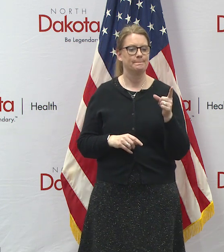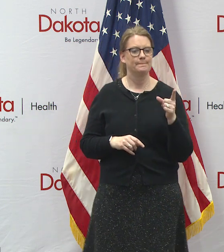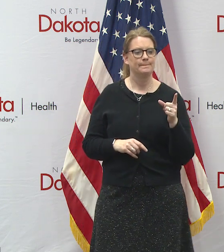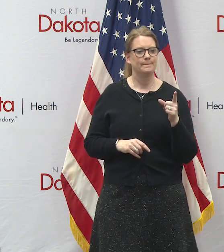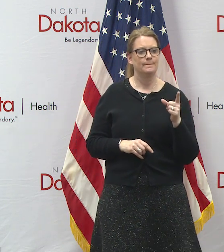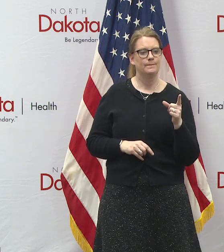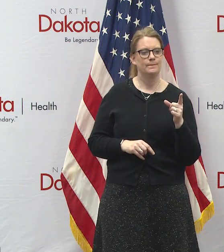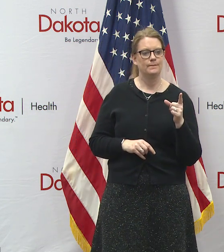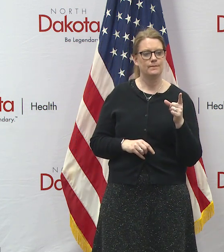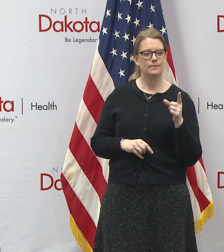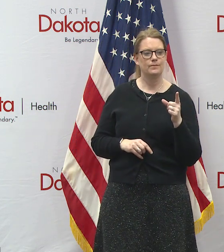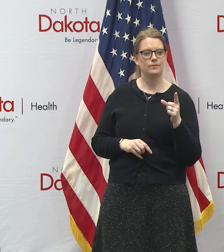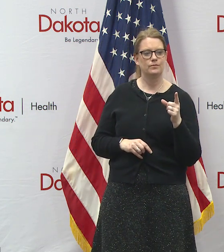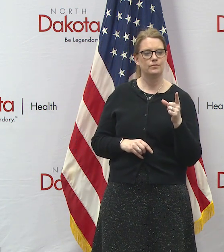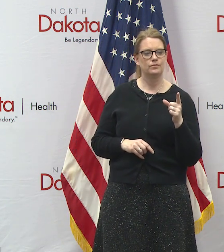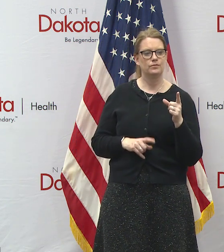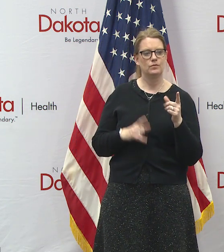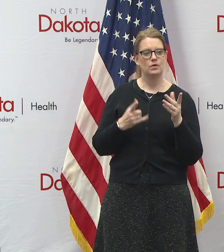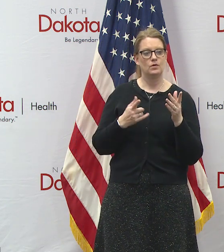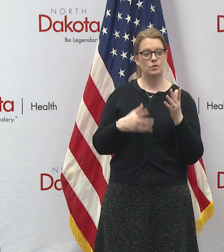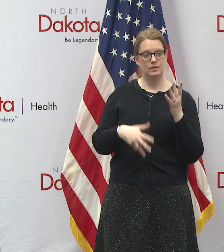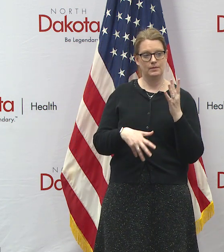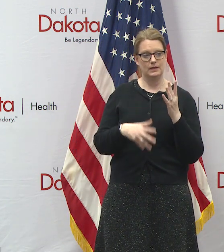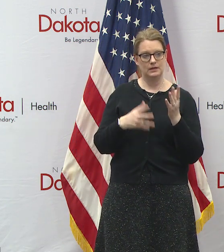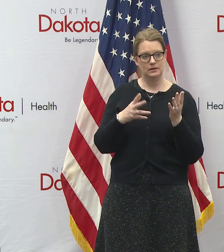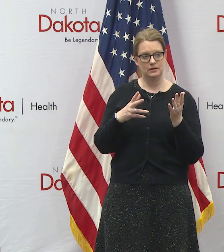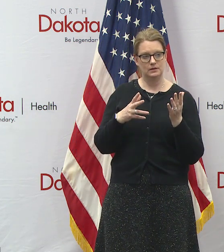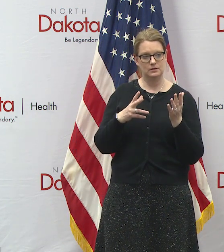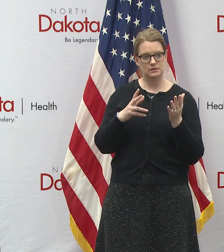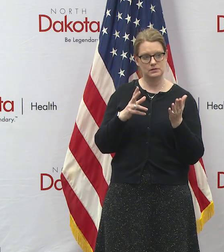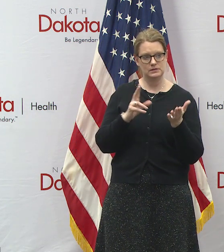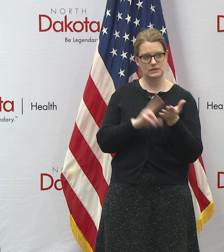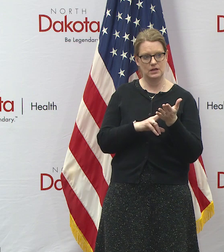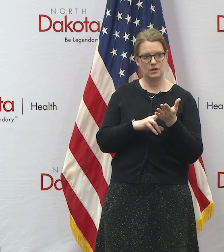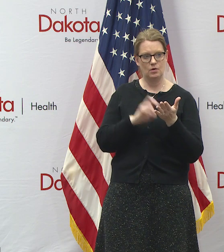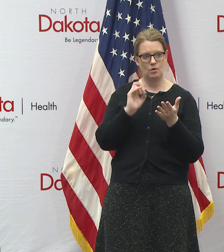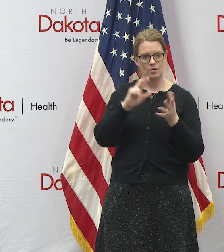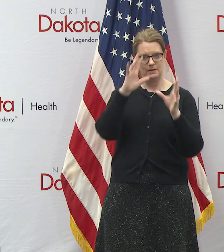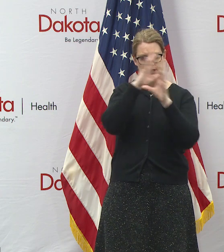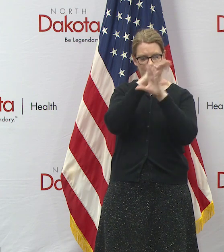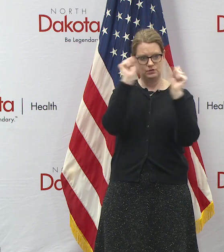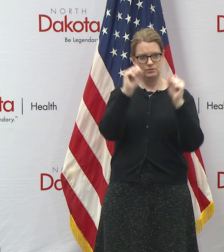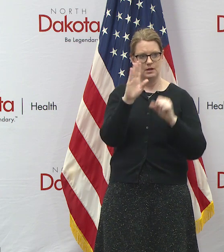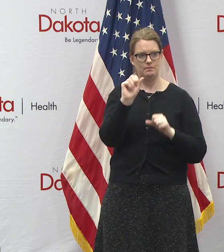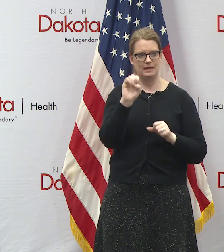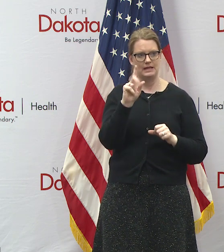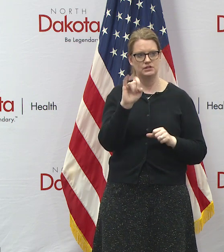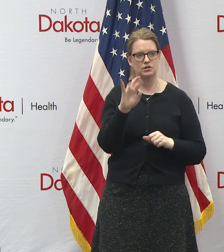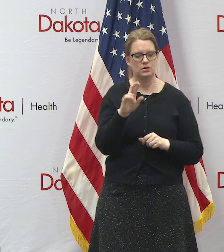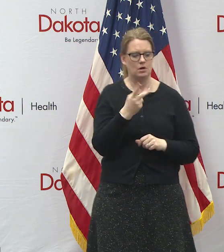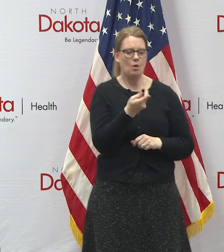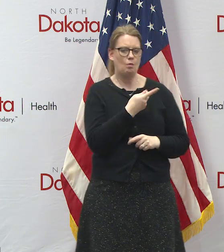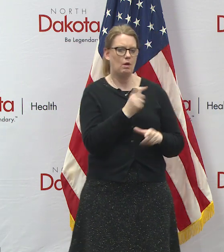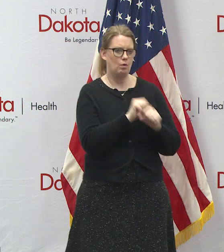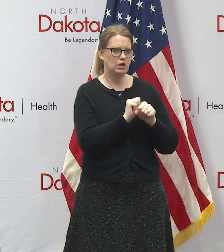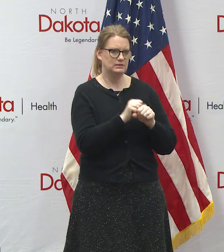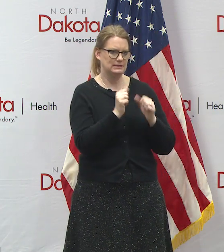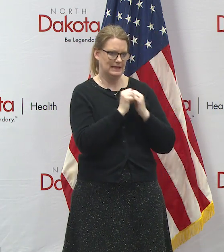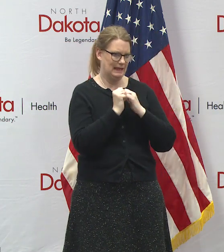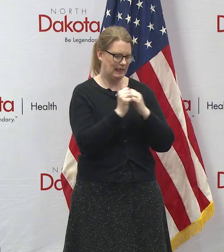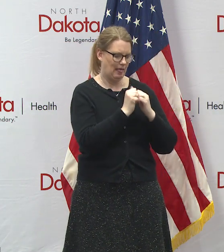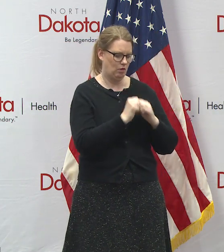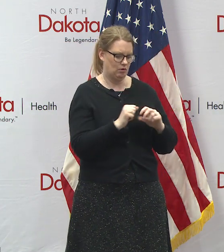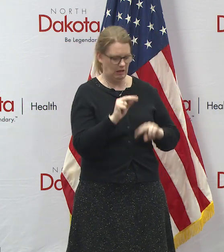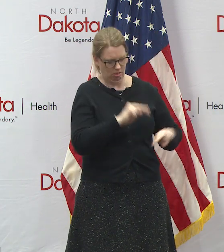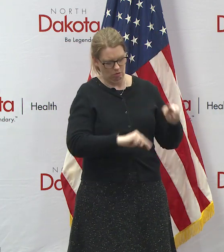um will you be signing off on that too or will it be up to uh superintendent basil all right we're going to be looking at them together but we're going to we're going to